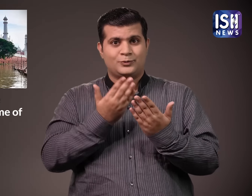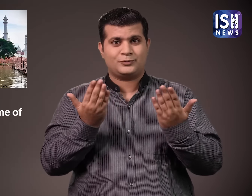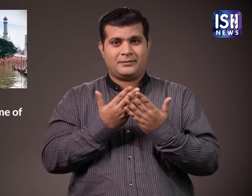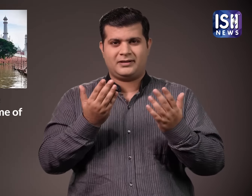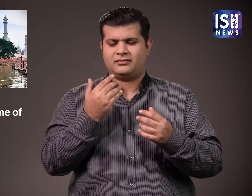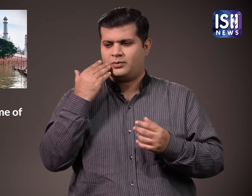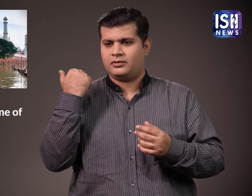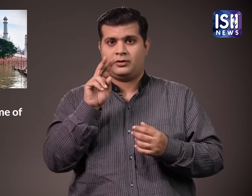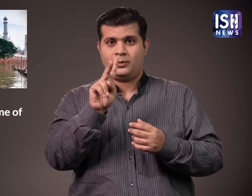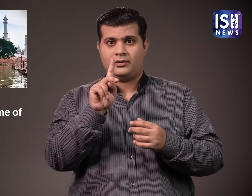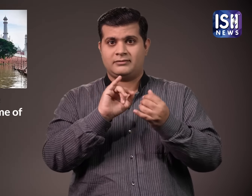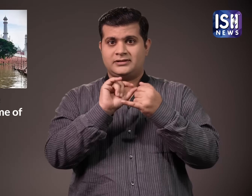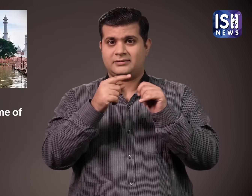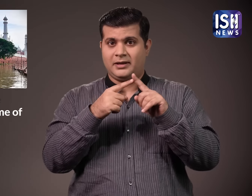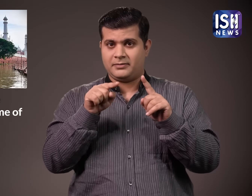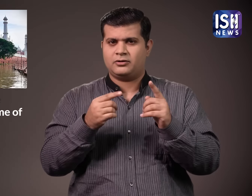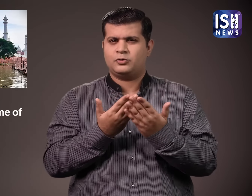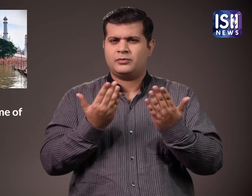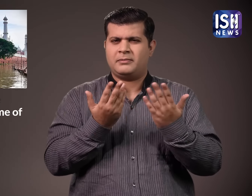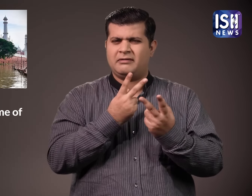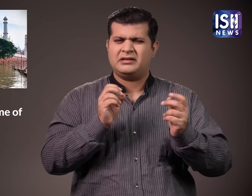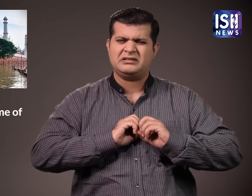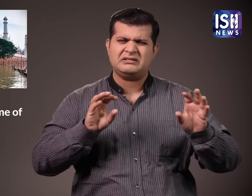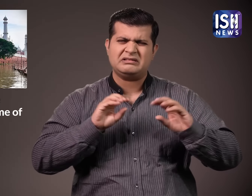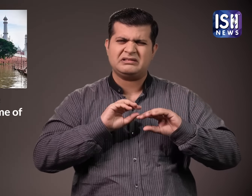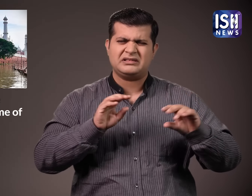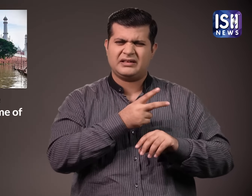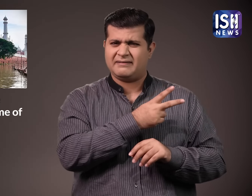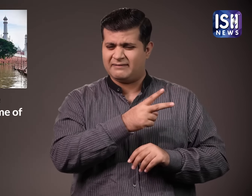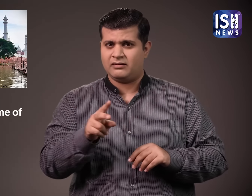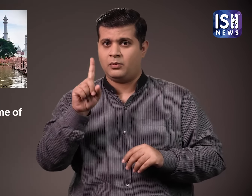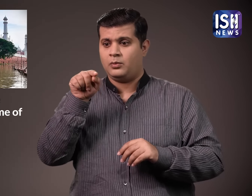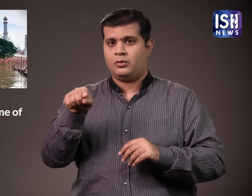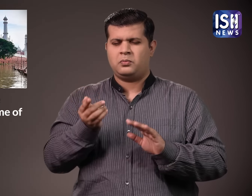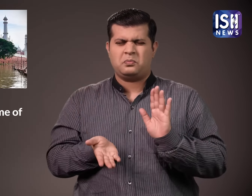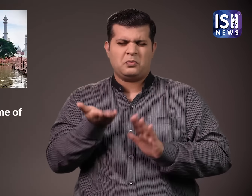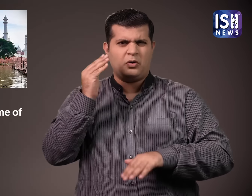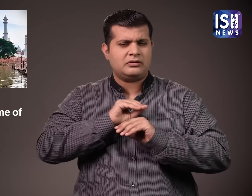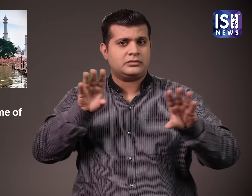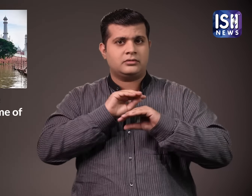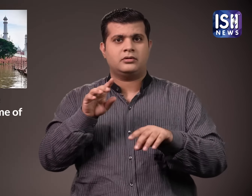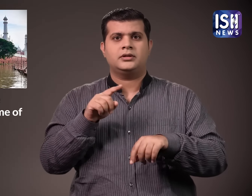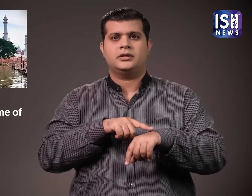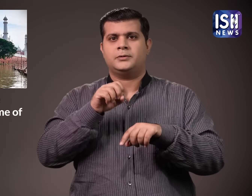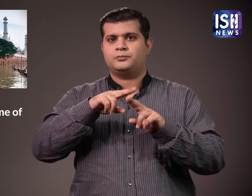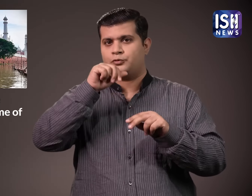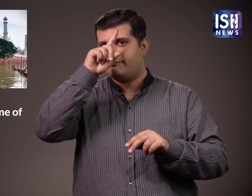On 21st September 2024, several media agencies and newspapers, especially the Times of India,